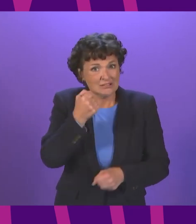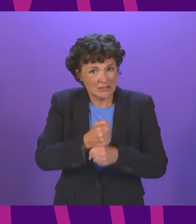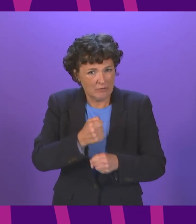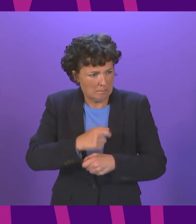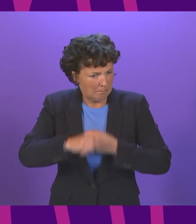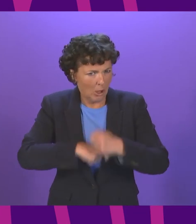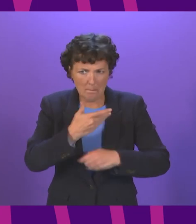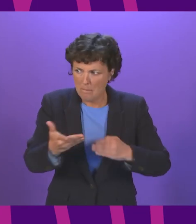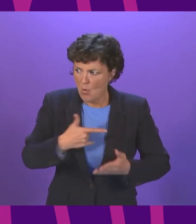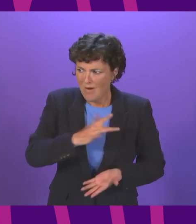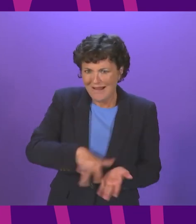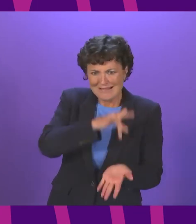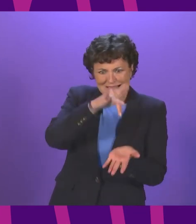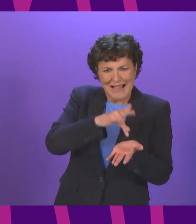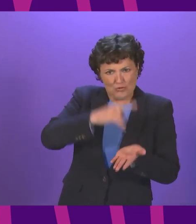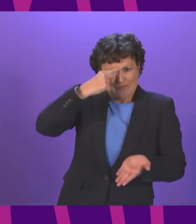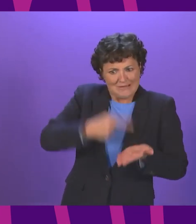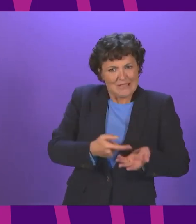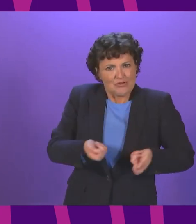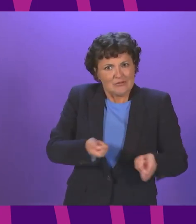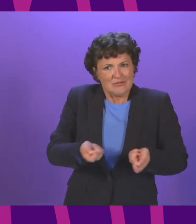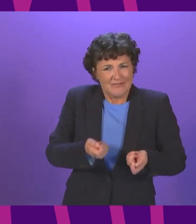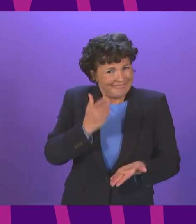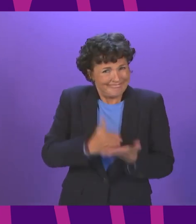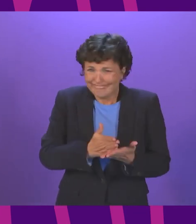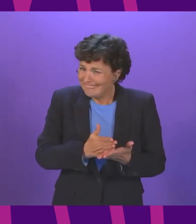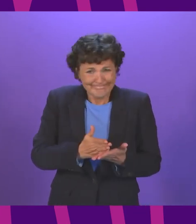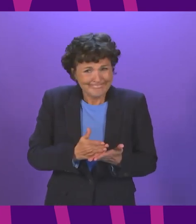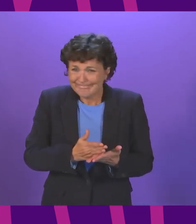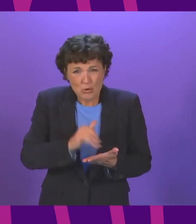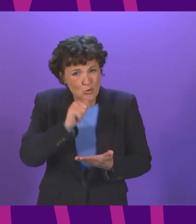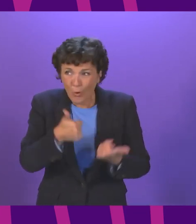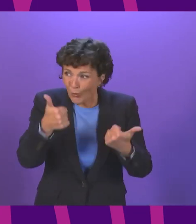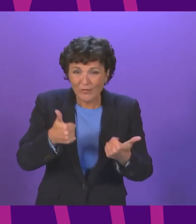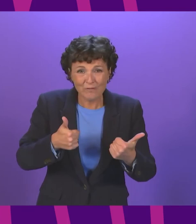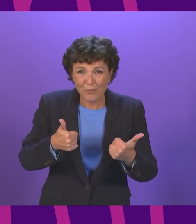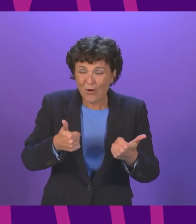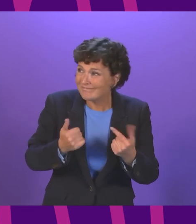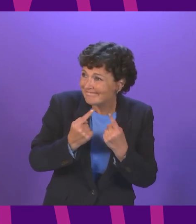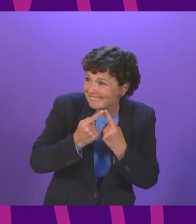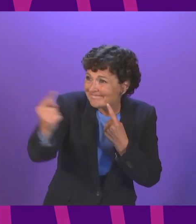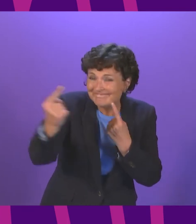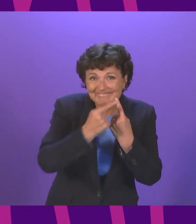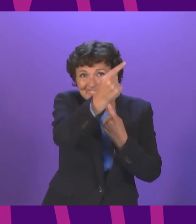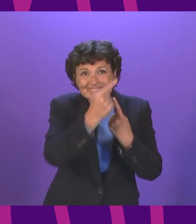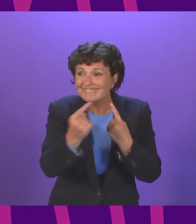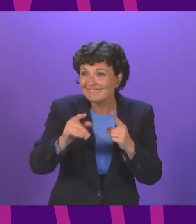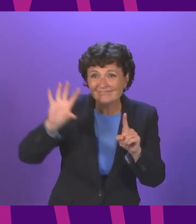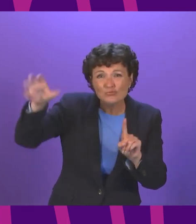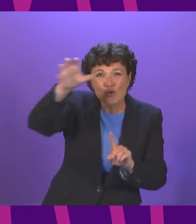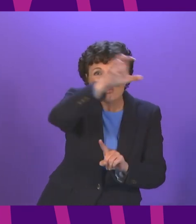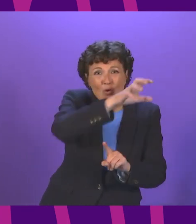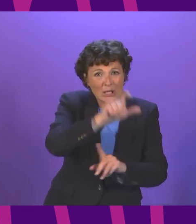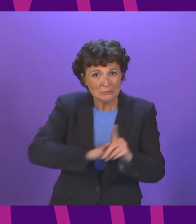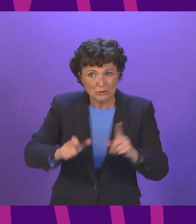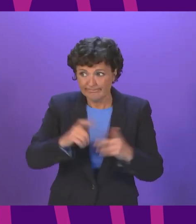centralisation of decision making detrimental to our poorer and remote communities and he is right because their track record on this is